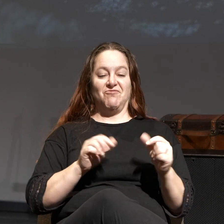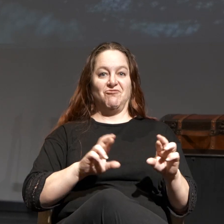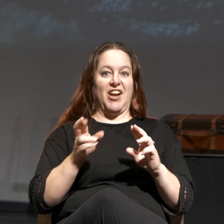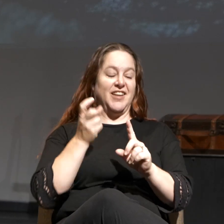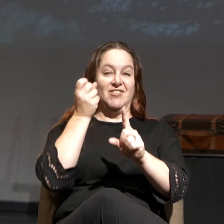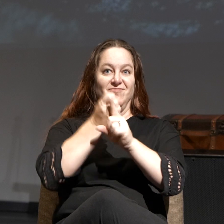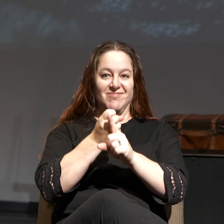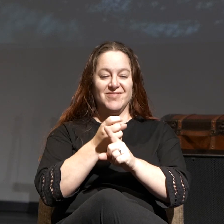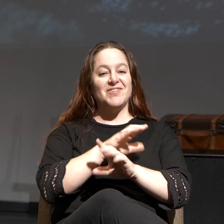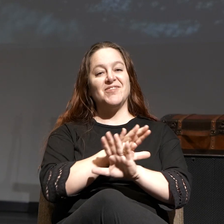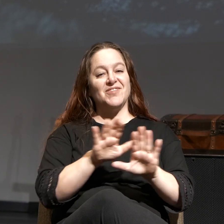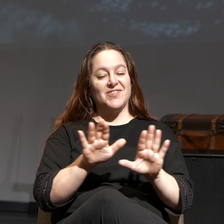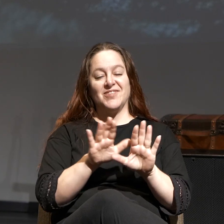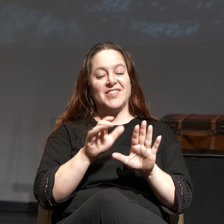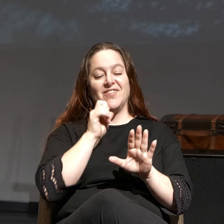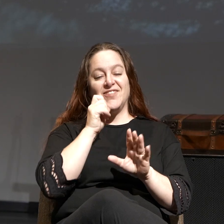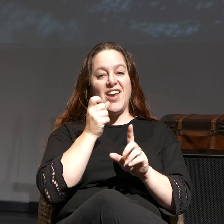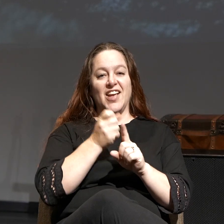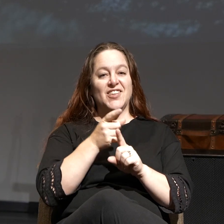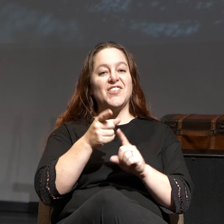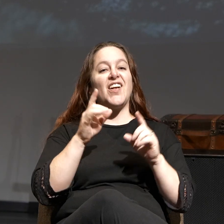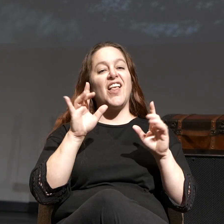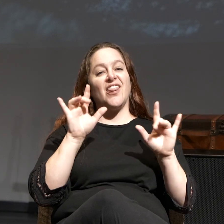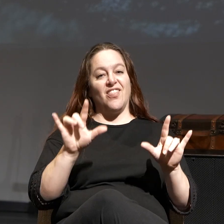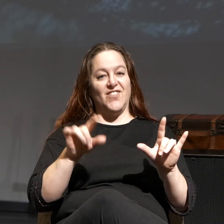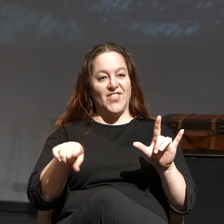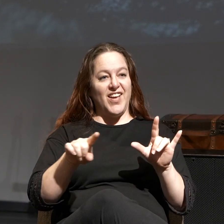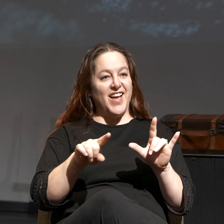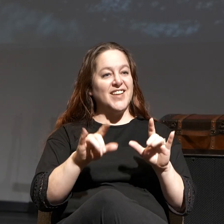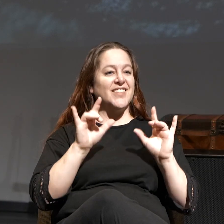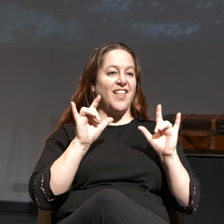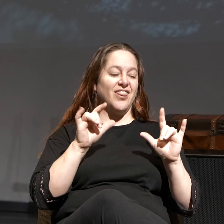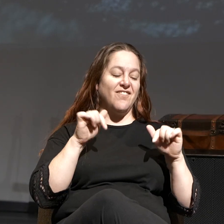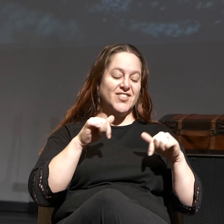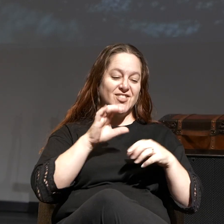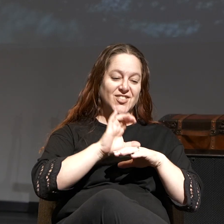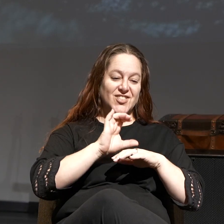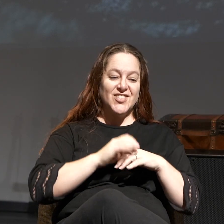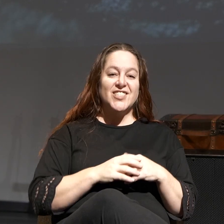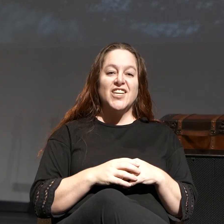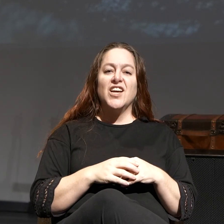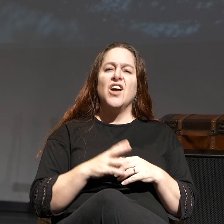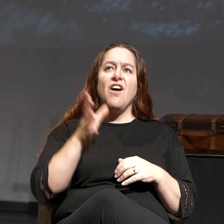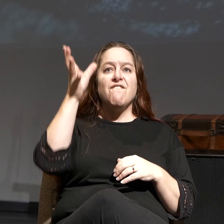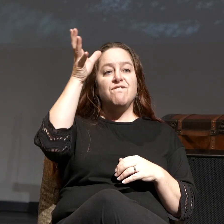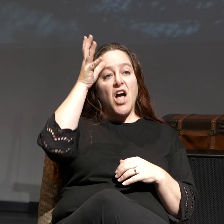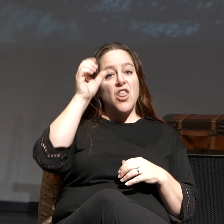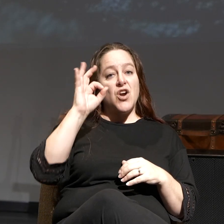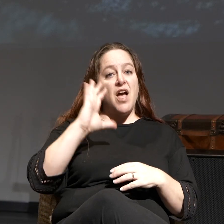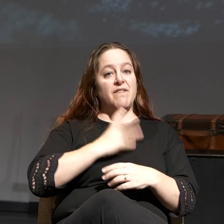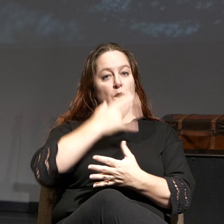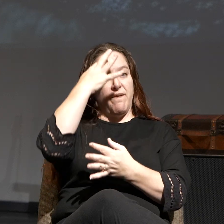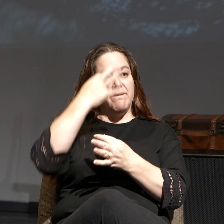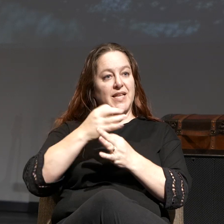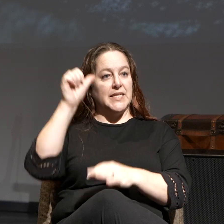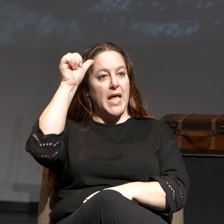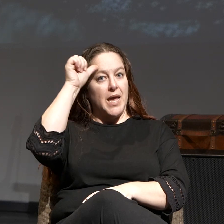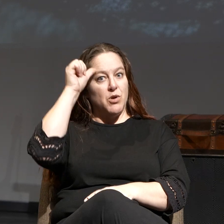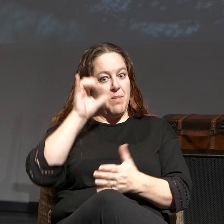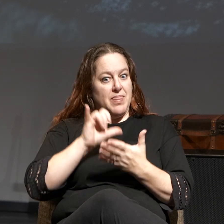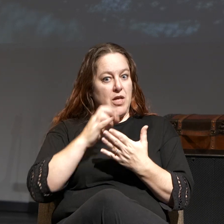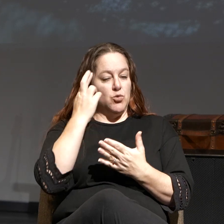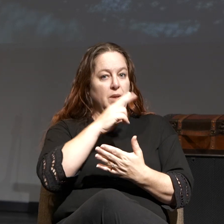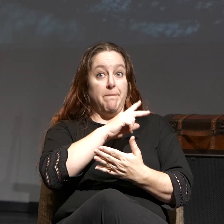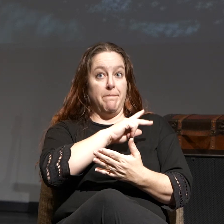something. I'm not going to do that. I love you guys. I love this church. No, the father of our faith is Abraham. That's why he brings up Abraham.